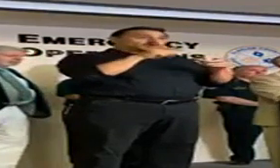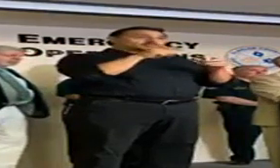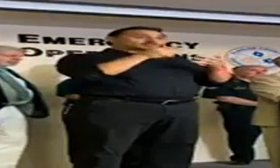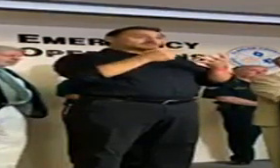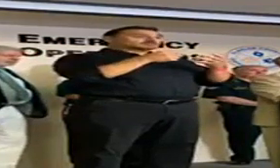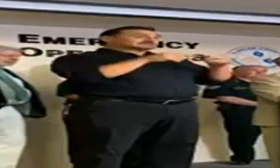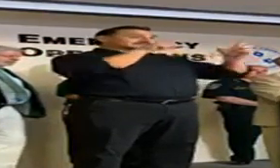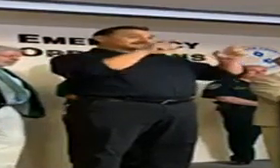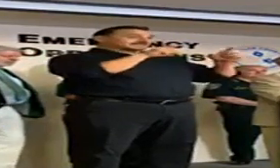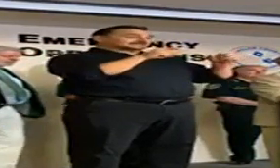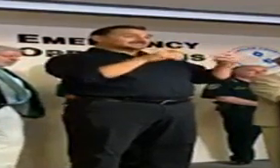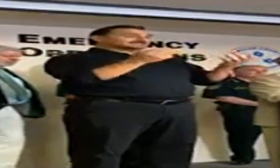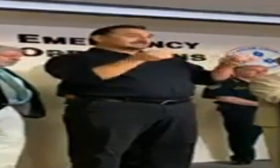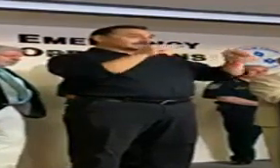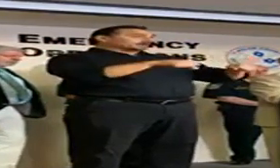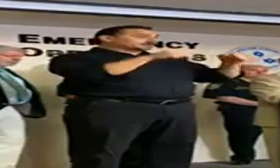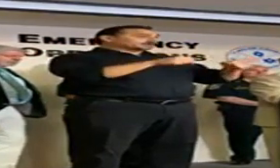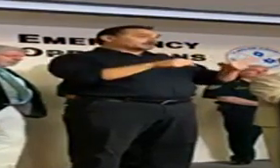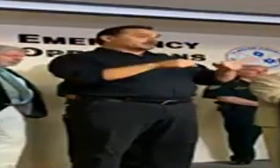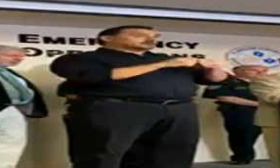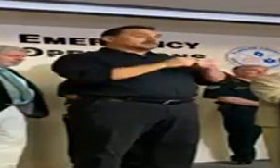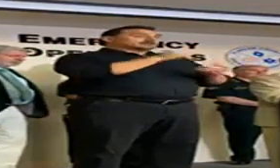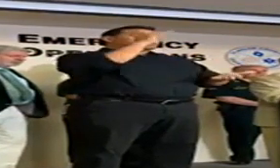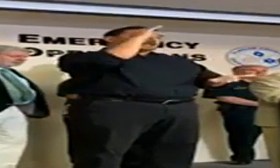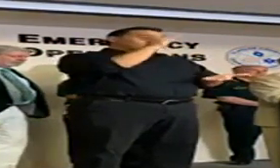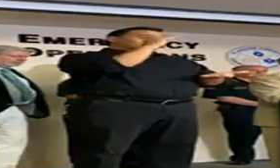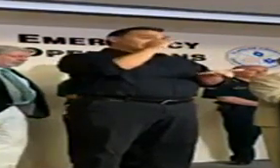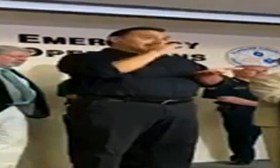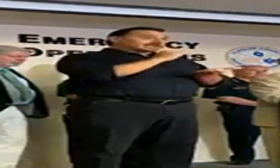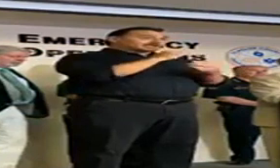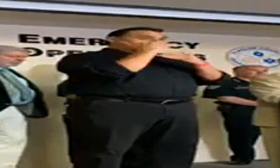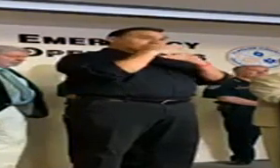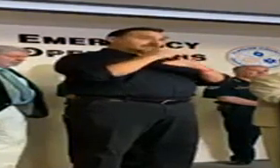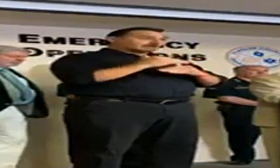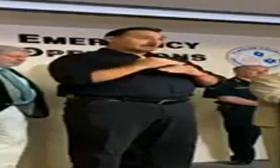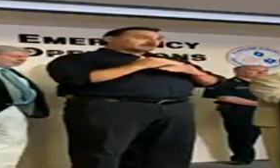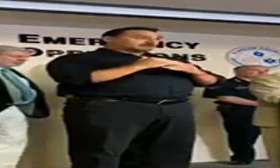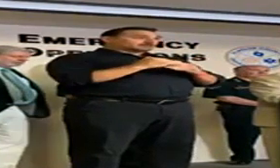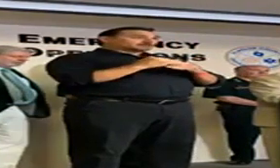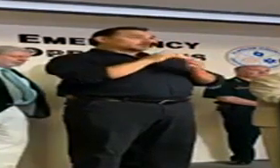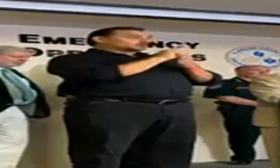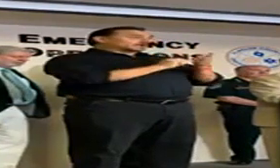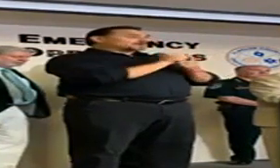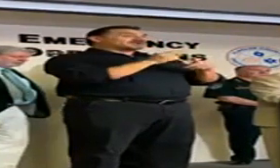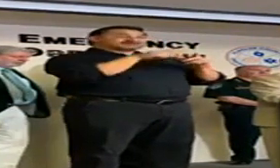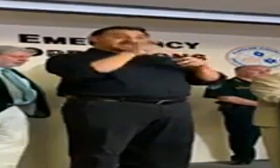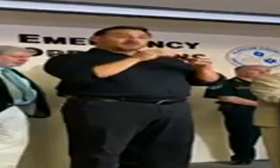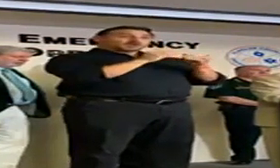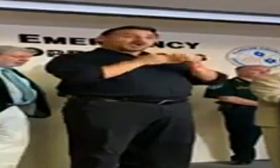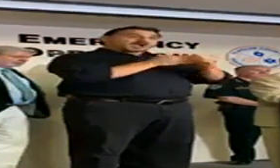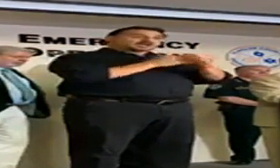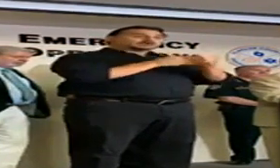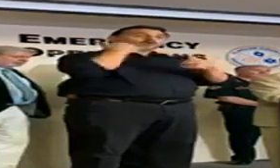becoming less and less restrictive as time has gone by. If you need further guidance with that, please call the health